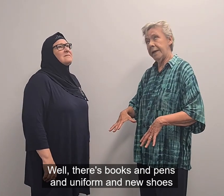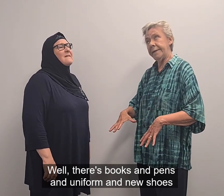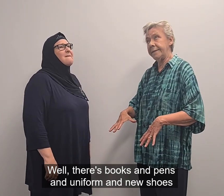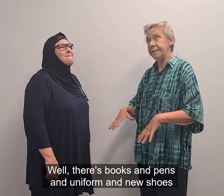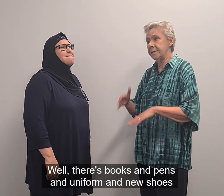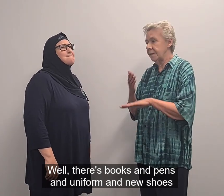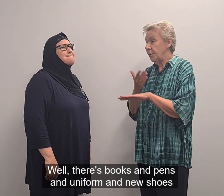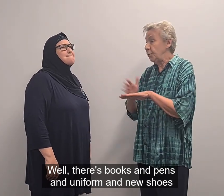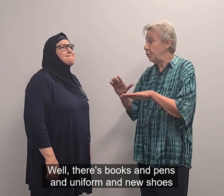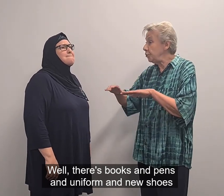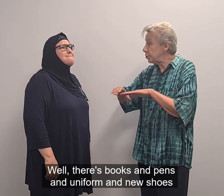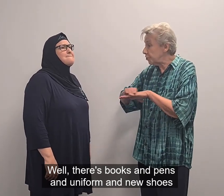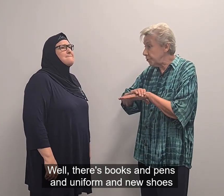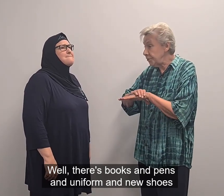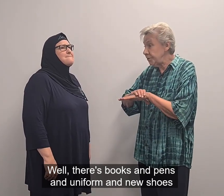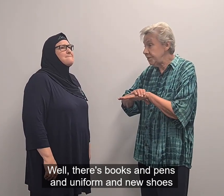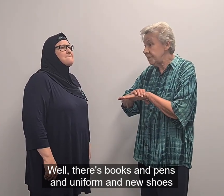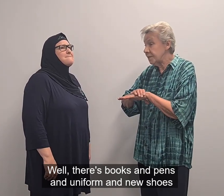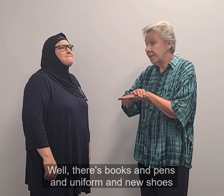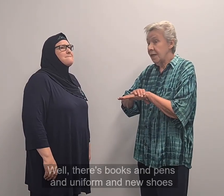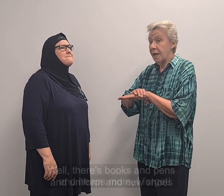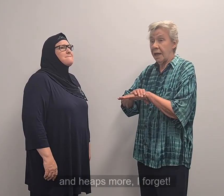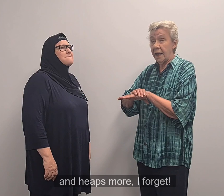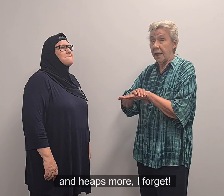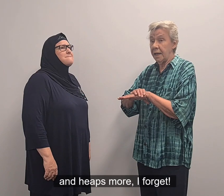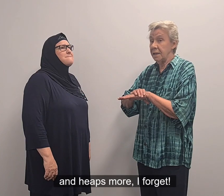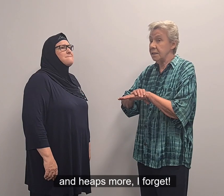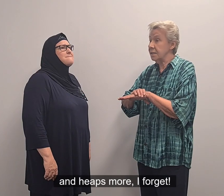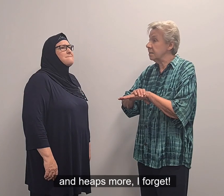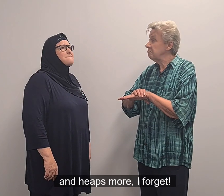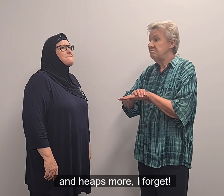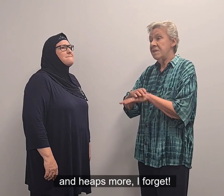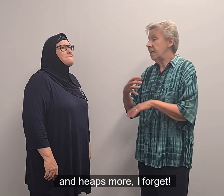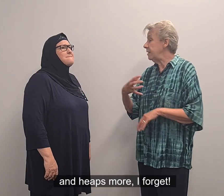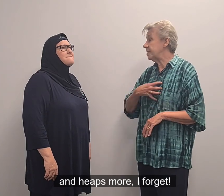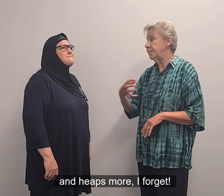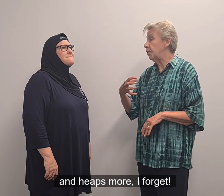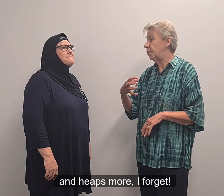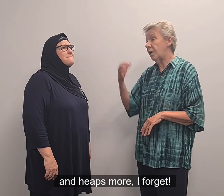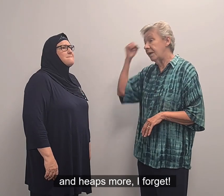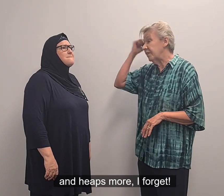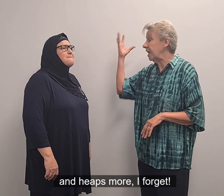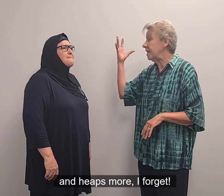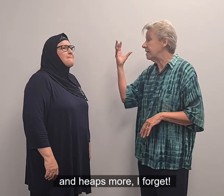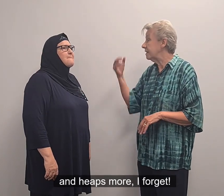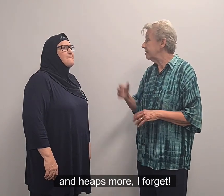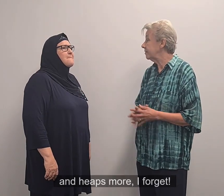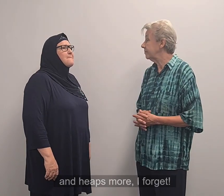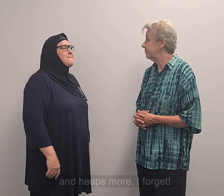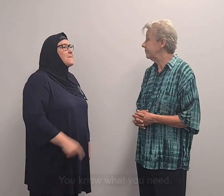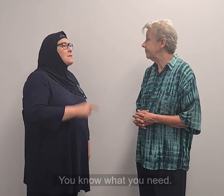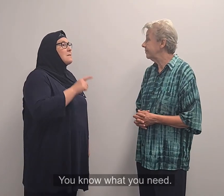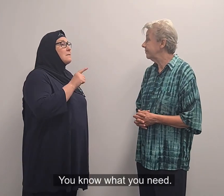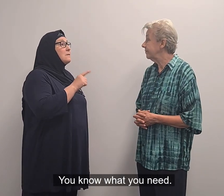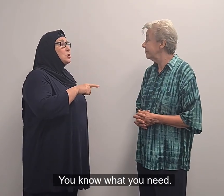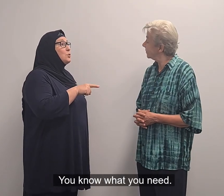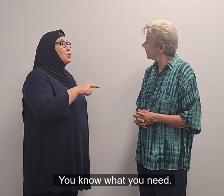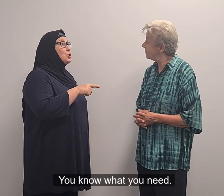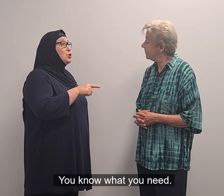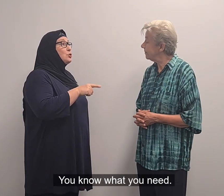new shoes and heaps more. I forget. You know what you